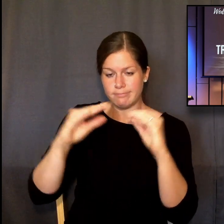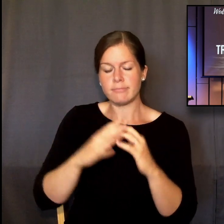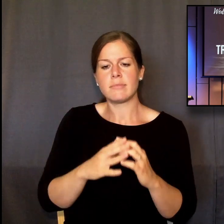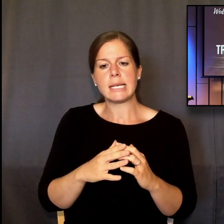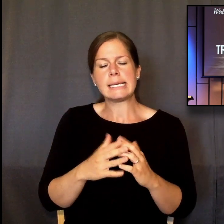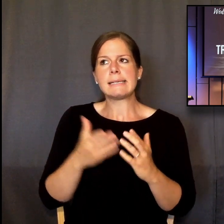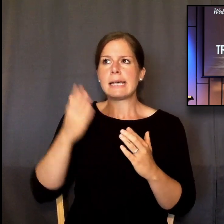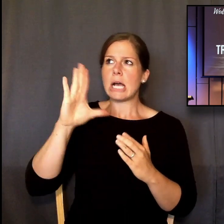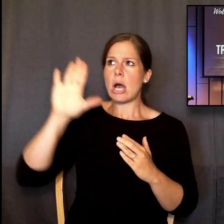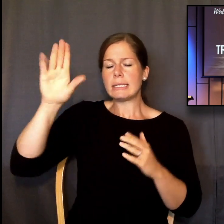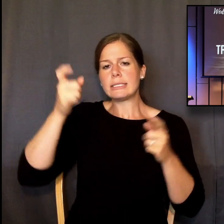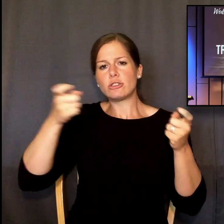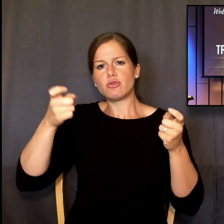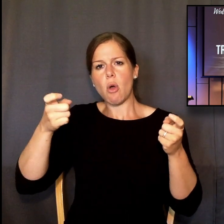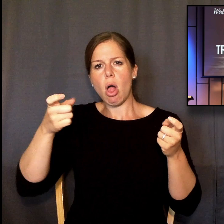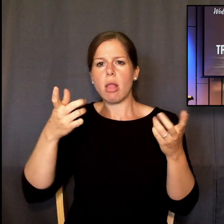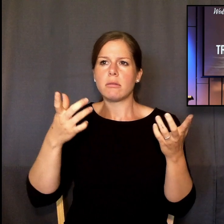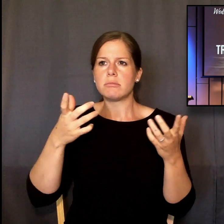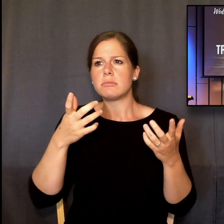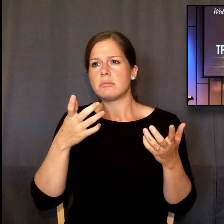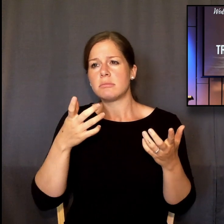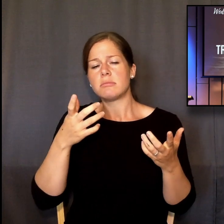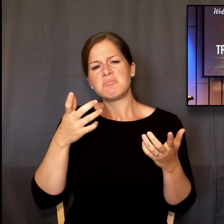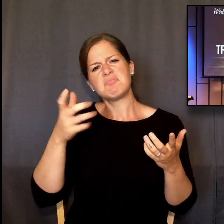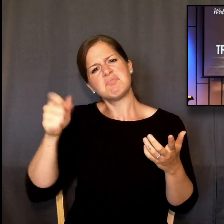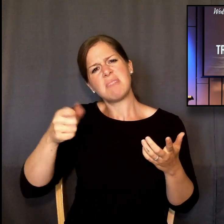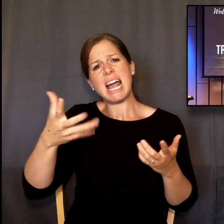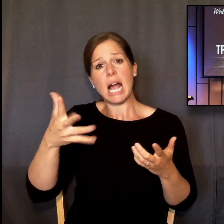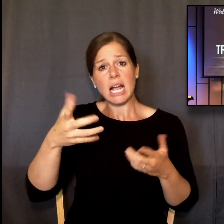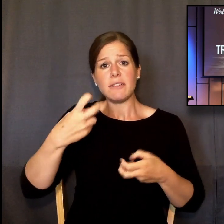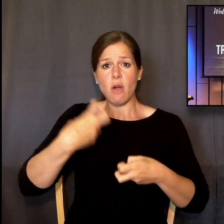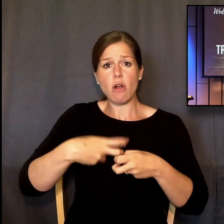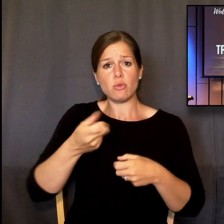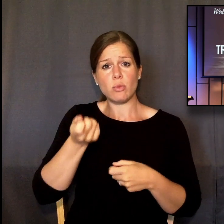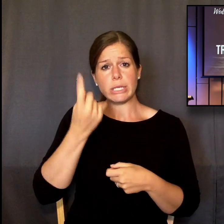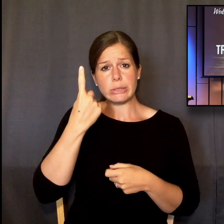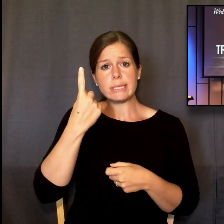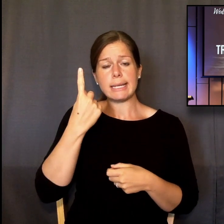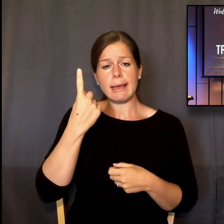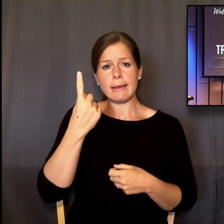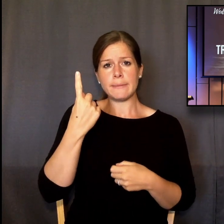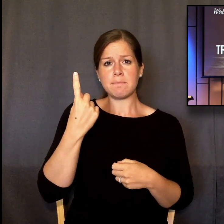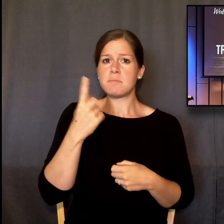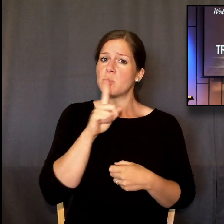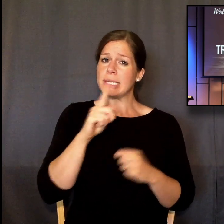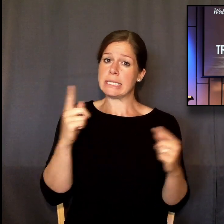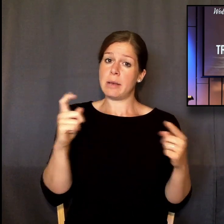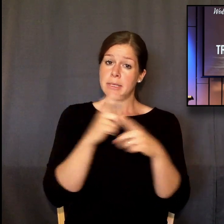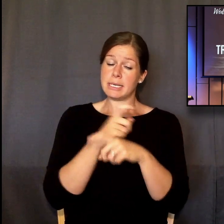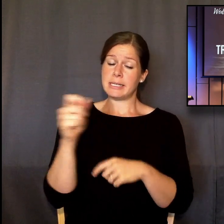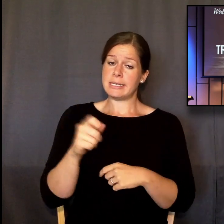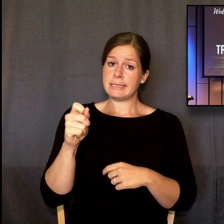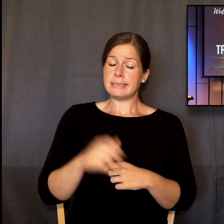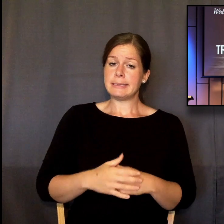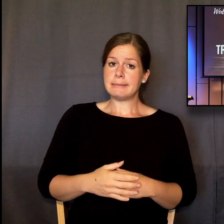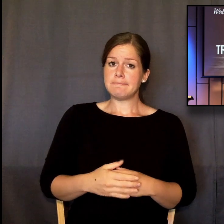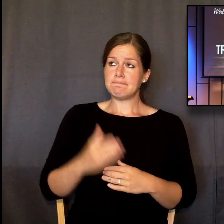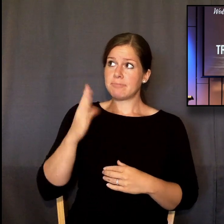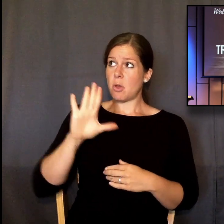understand. Well, let me rephrase that. It is kind of hard to understand. It's quite complicated. God's